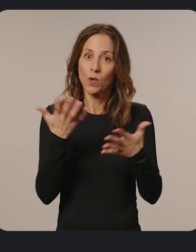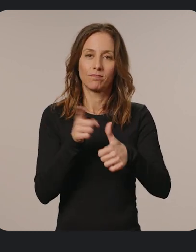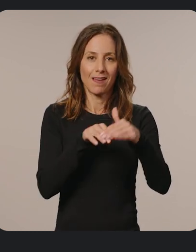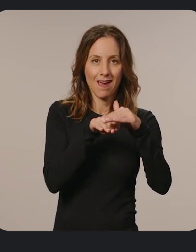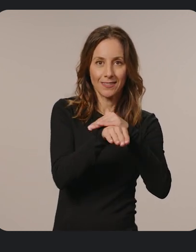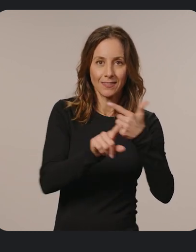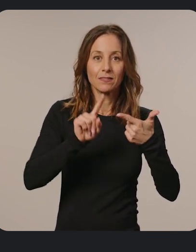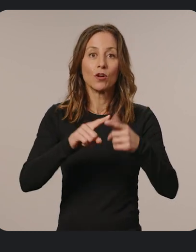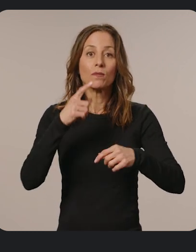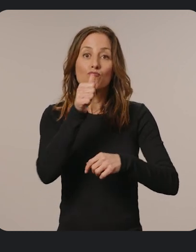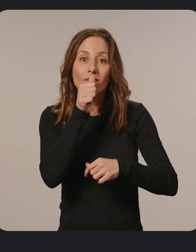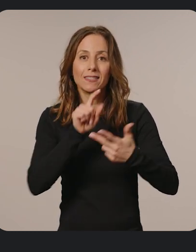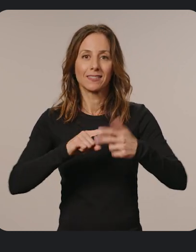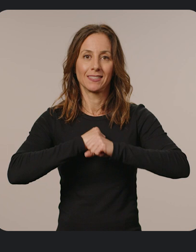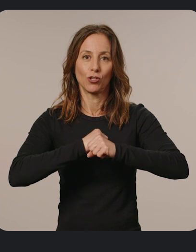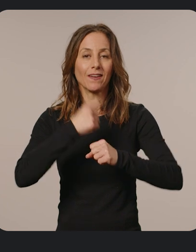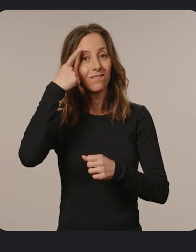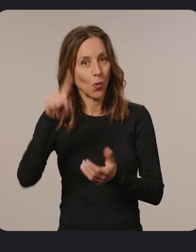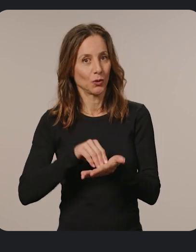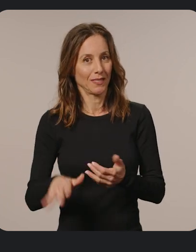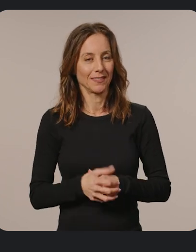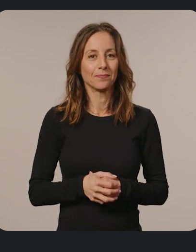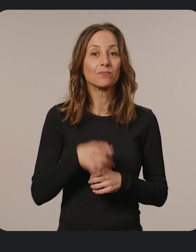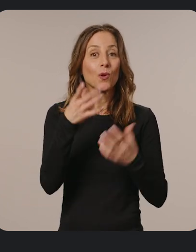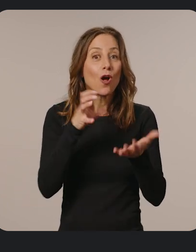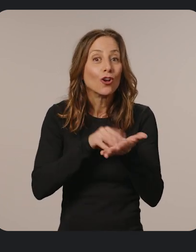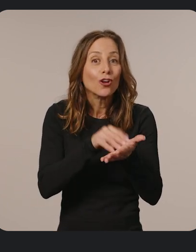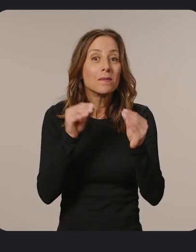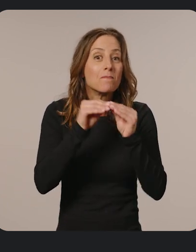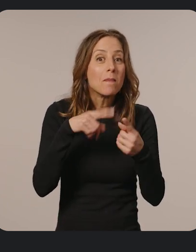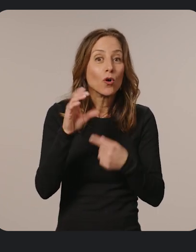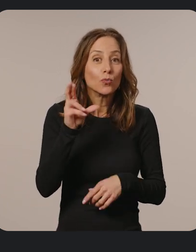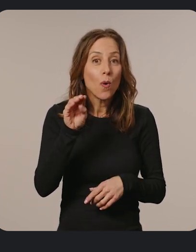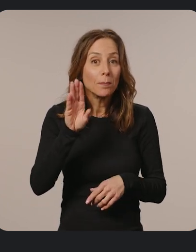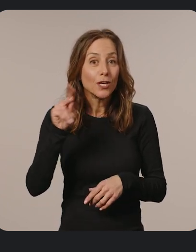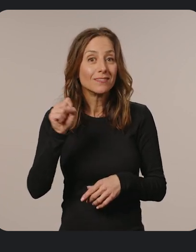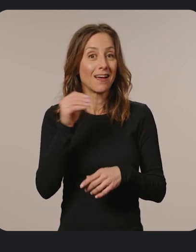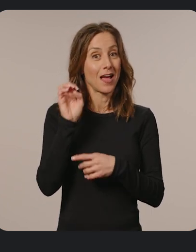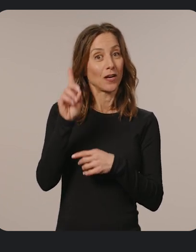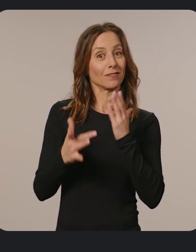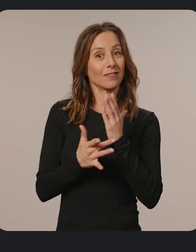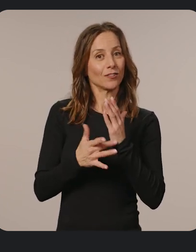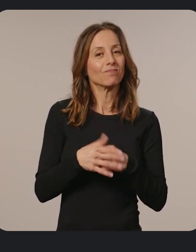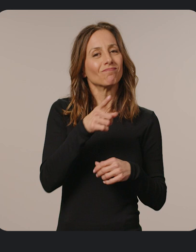accessibility, privacy, and security for students. If to learn more about Chromebooks and education tech,